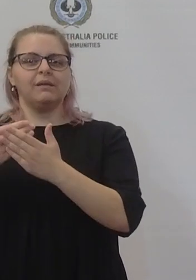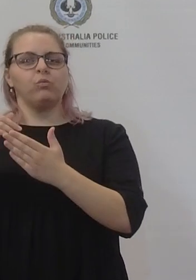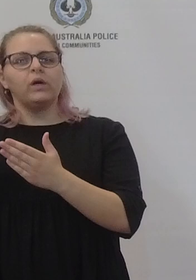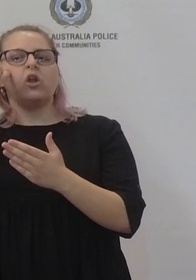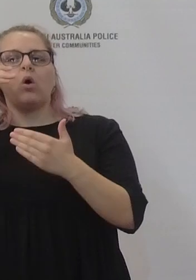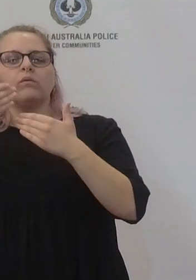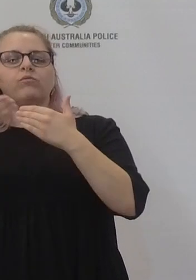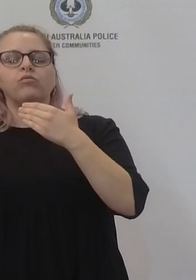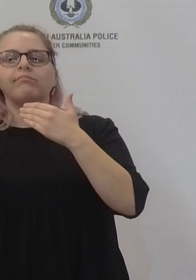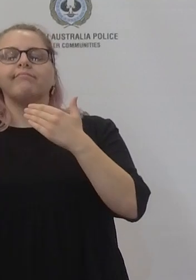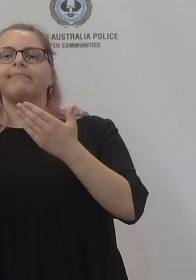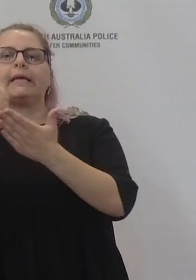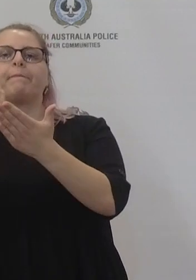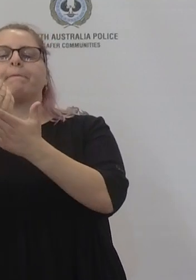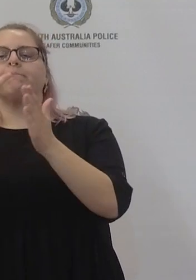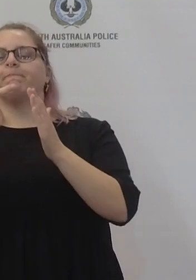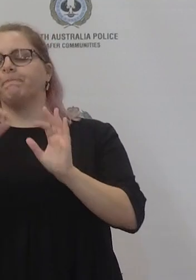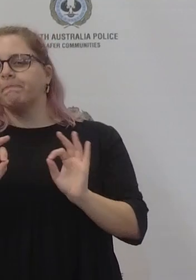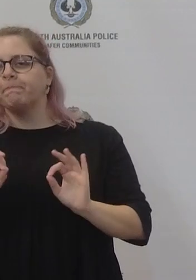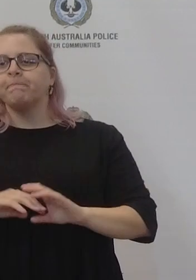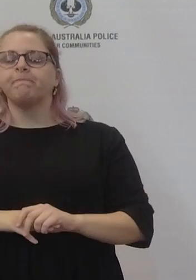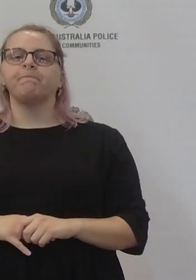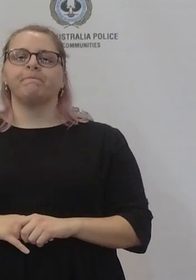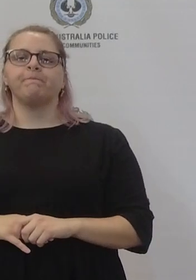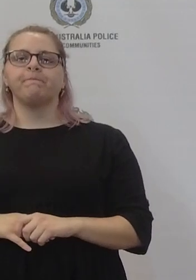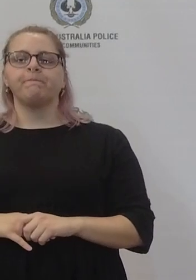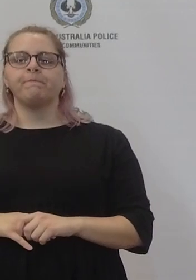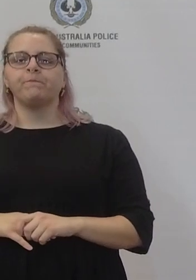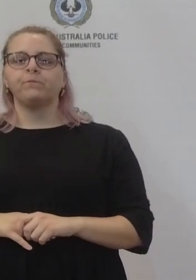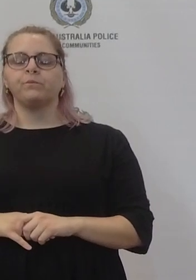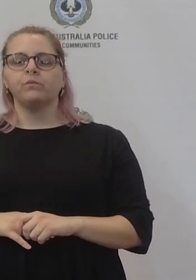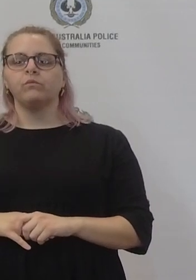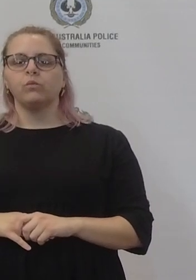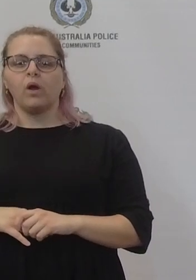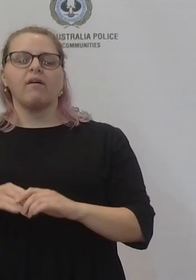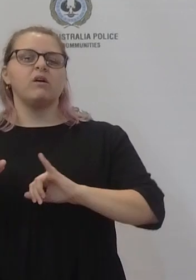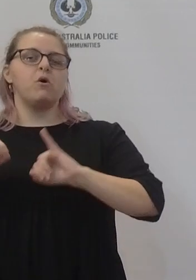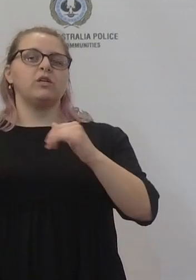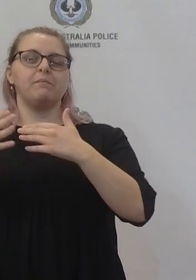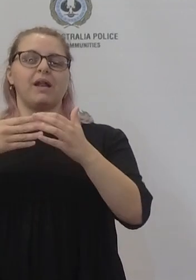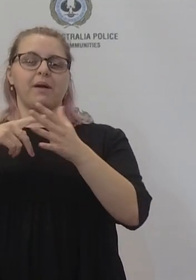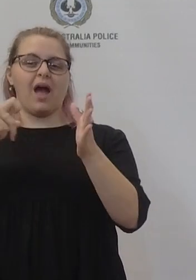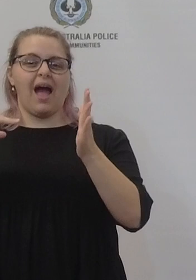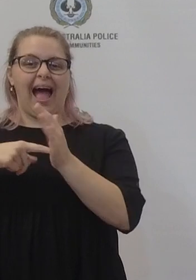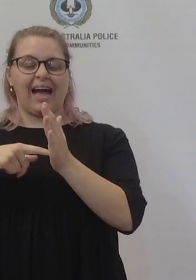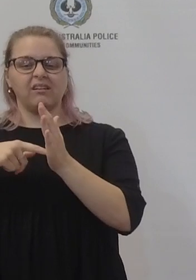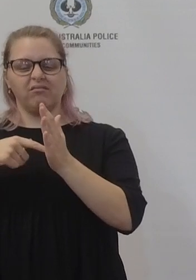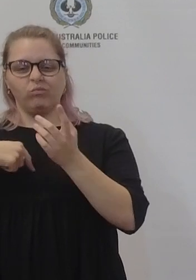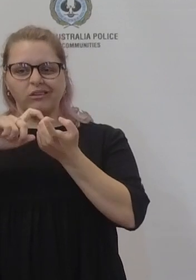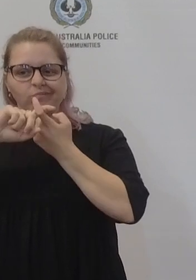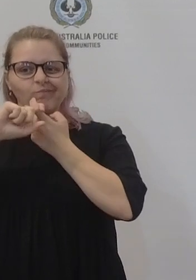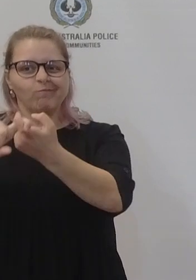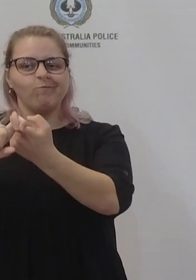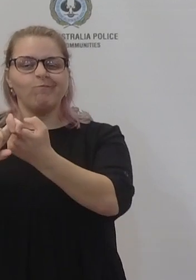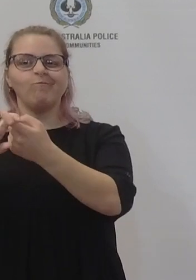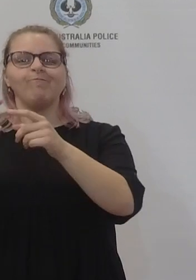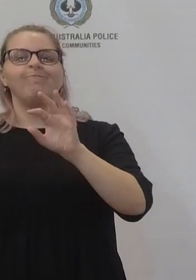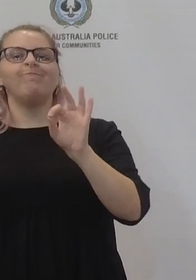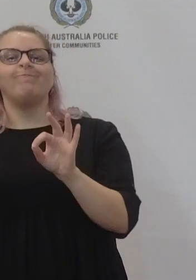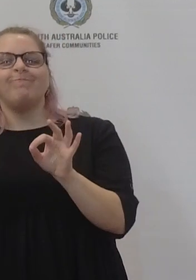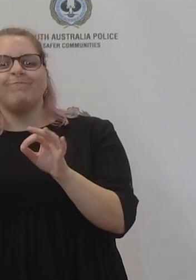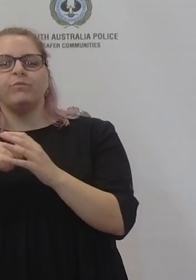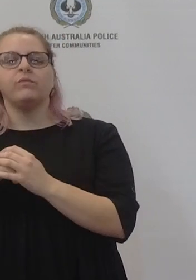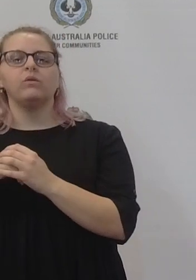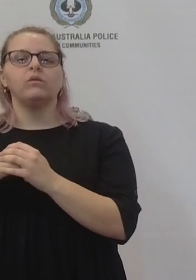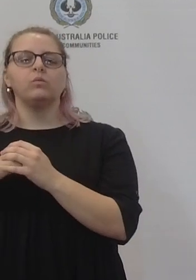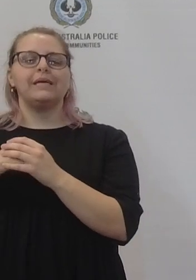any mandated vaccine requirement for COVID into some other sort of um uh uh uh either a